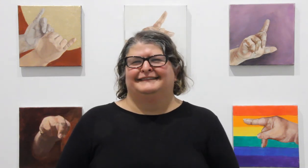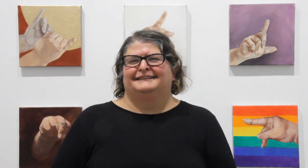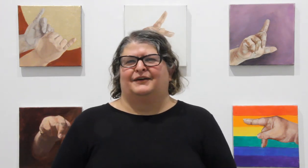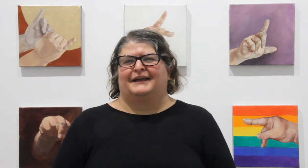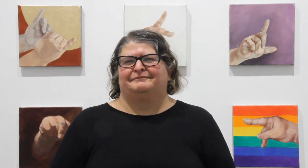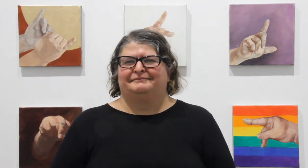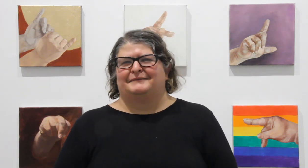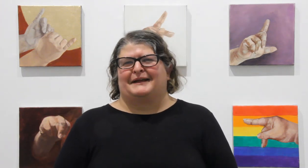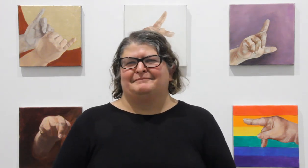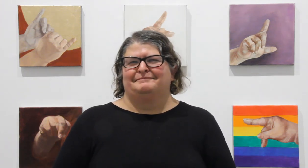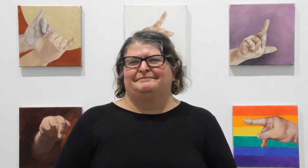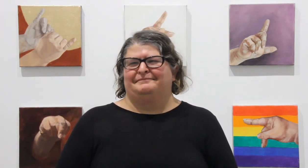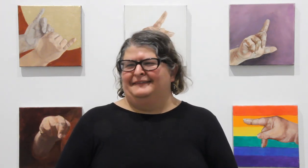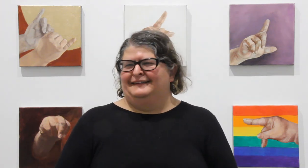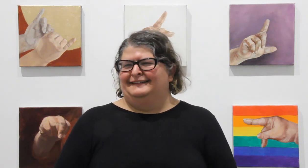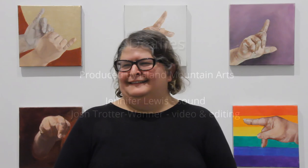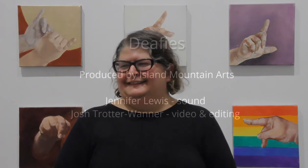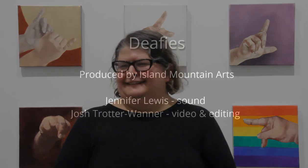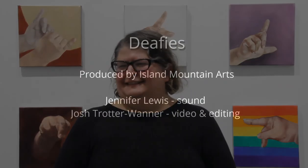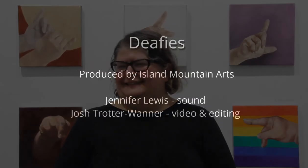Okay. I'm done. Thank you.